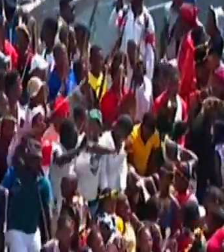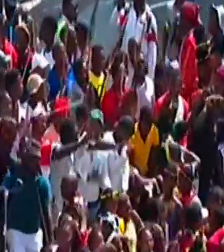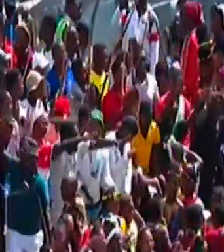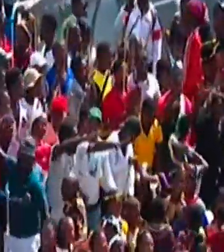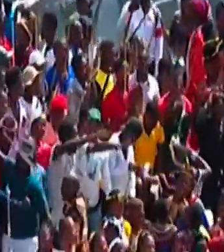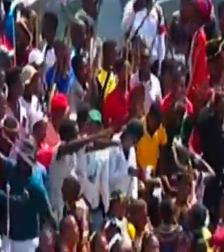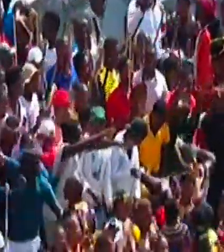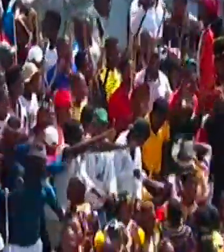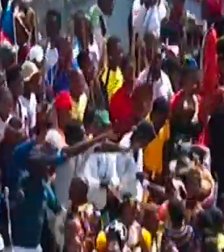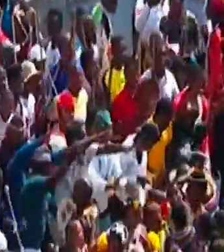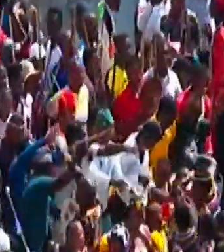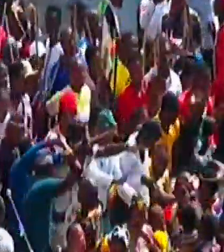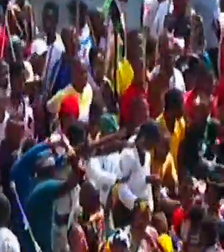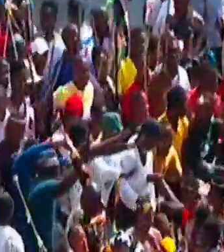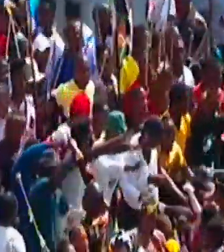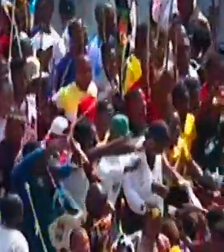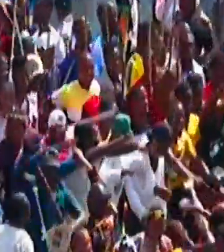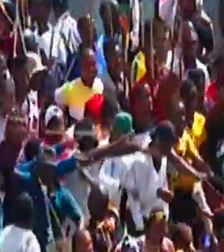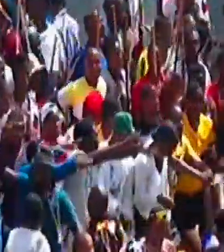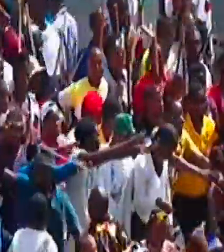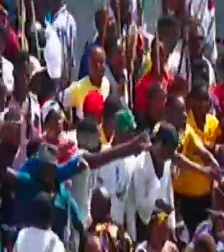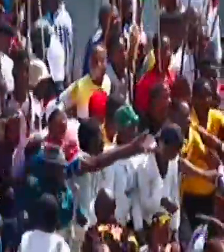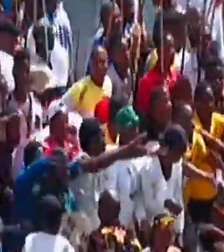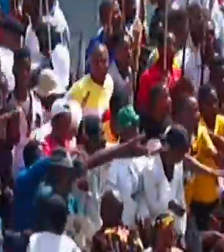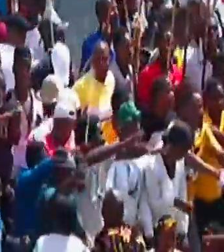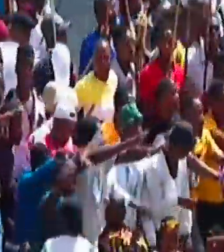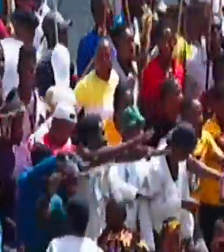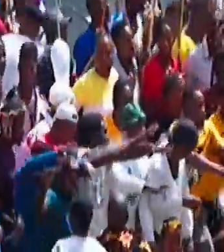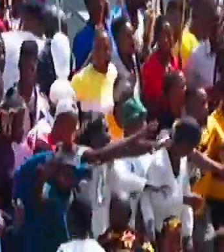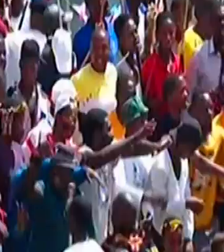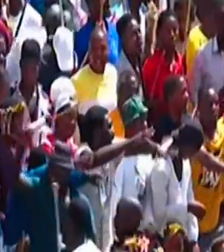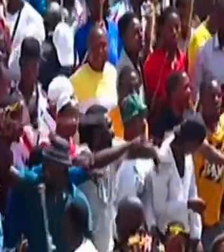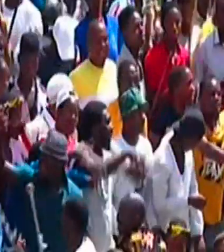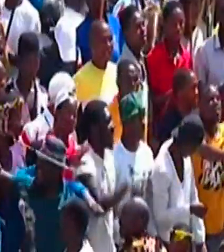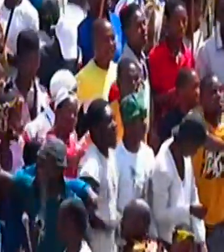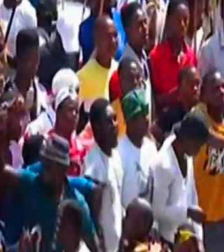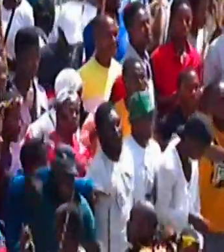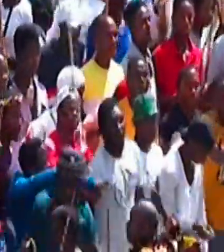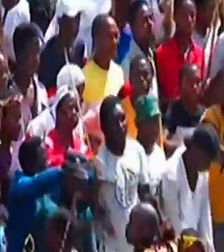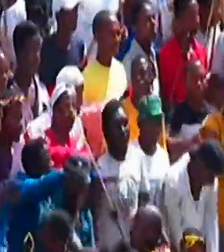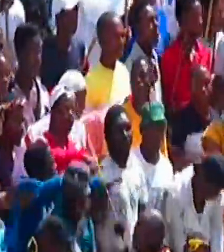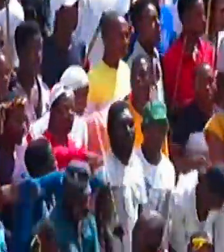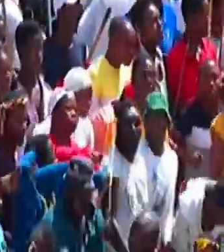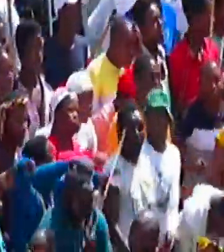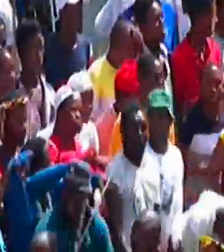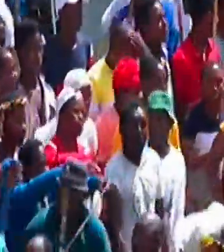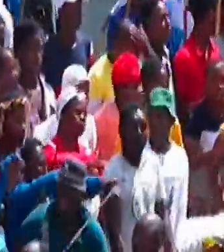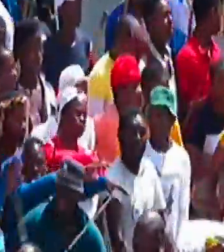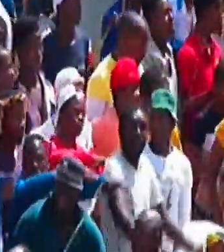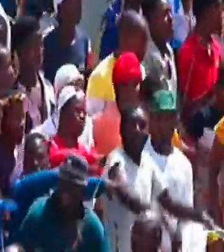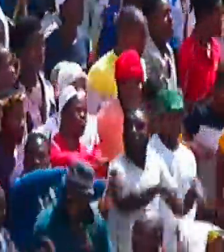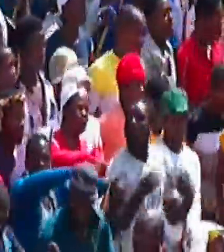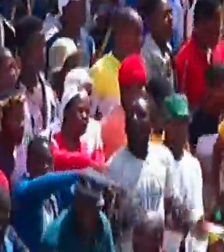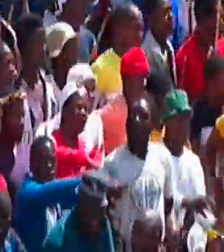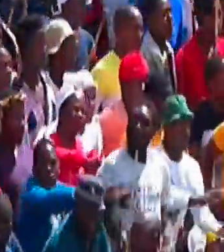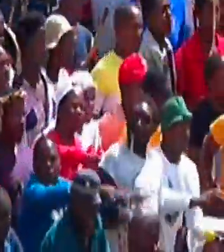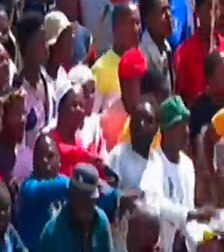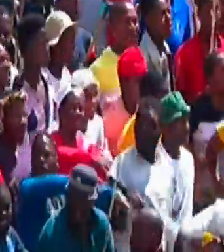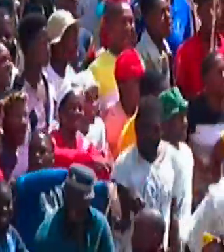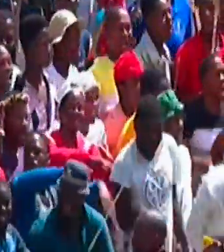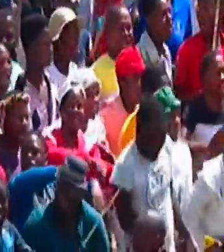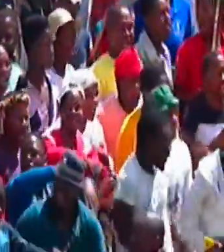Zulus are part of the Mguni people who moved from Kemet or